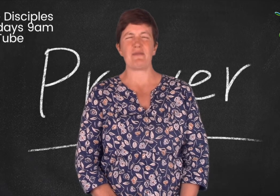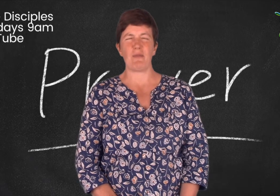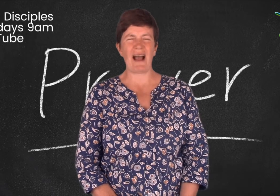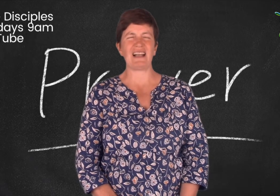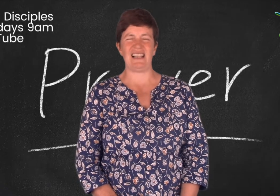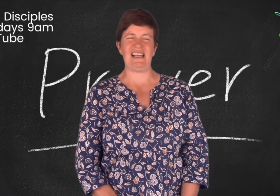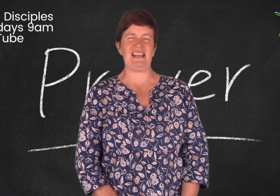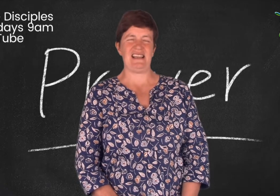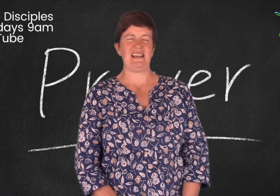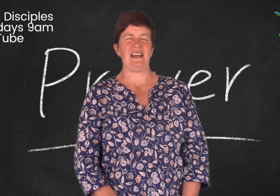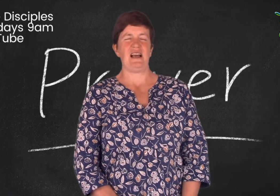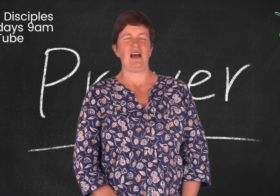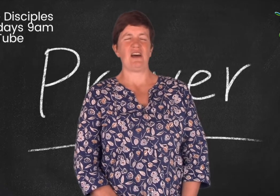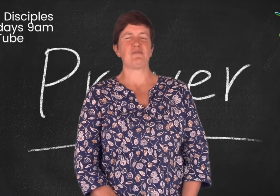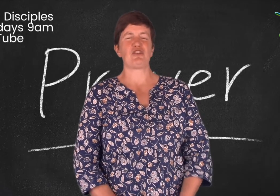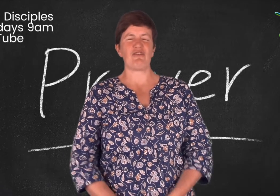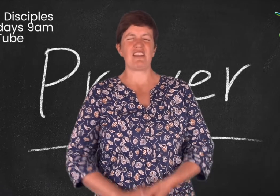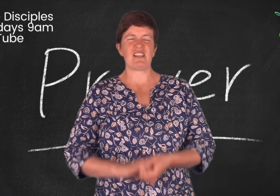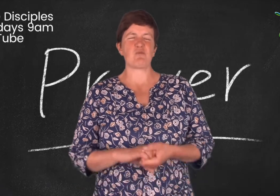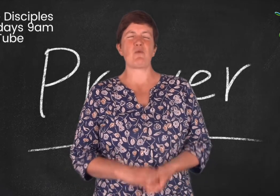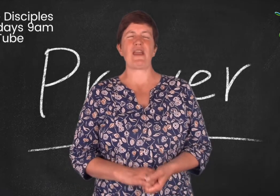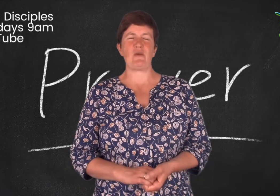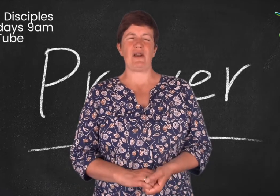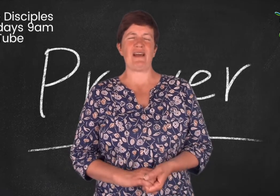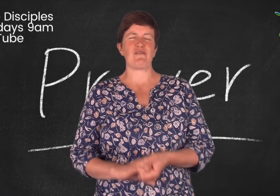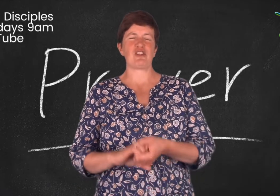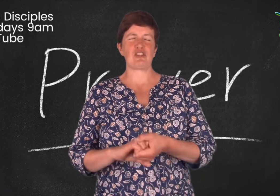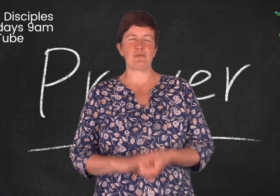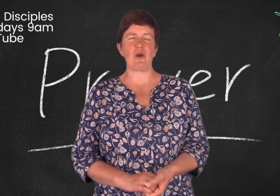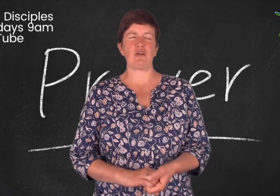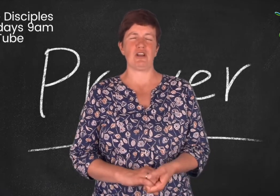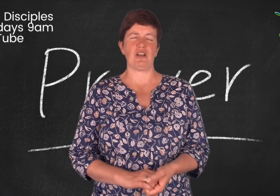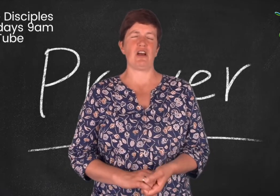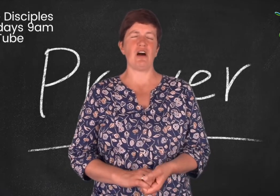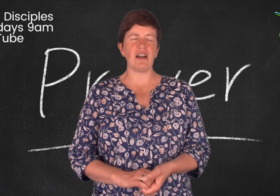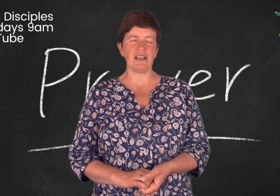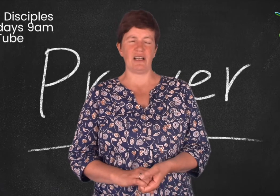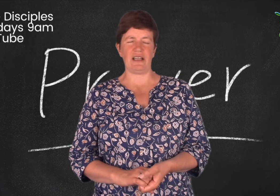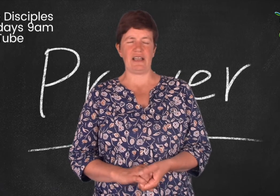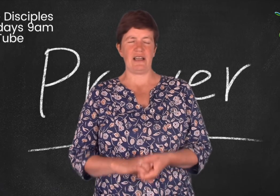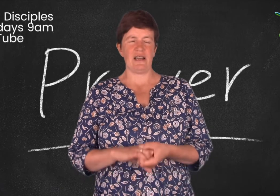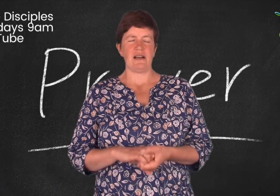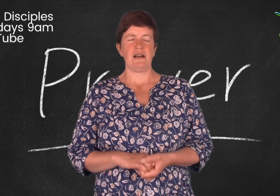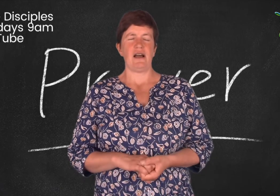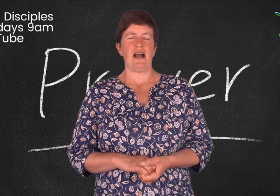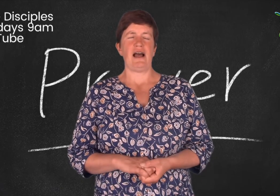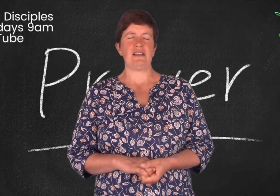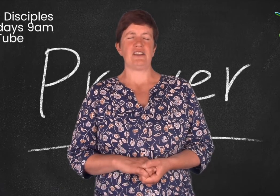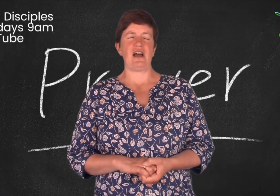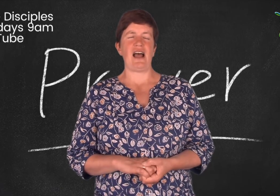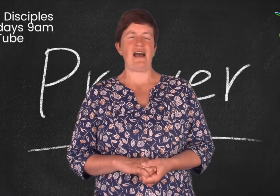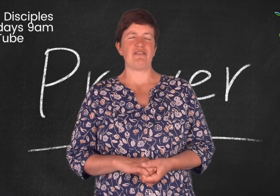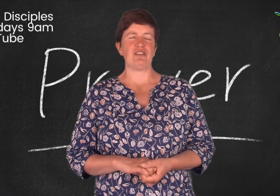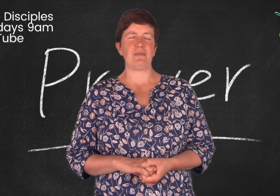badly. And I'm sorry this week when I haven't spoken kindly. And I haven't been,